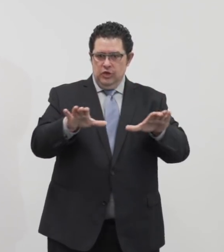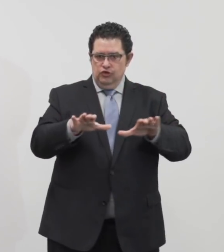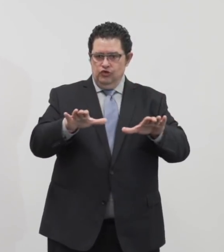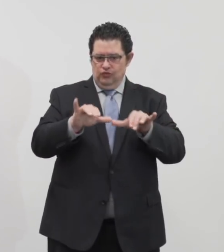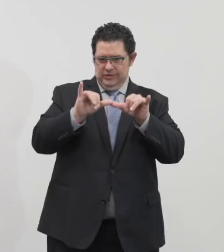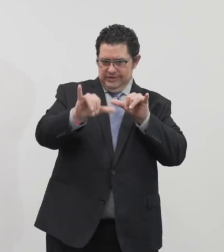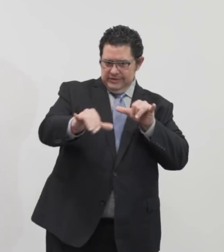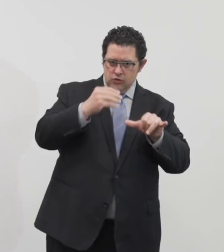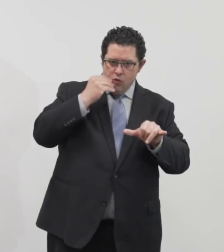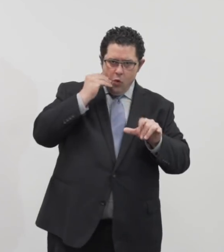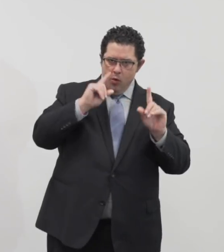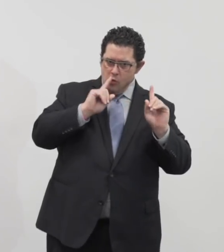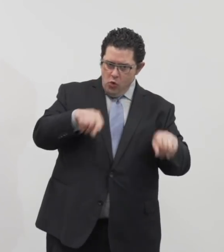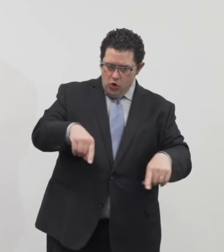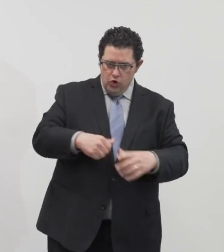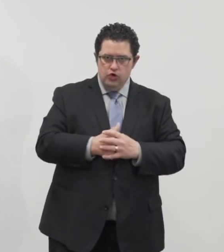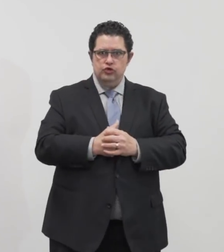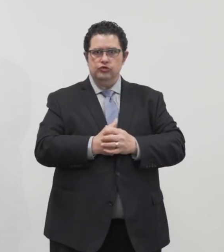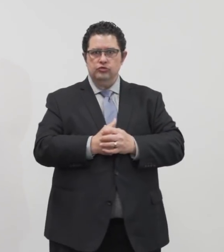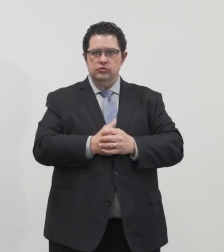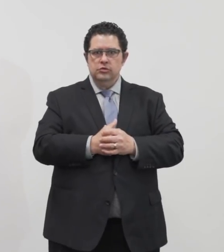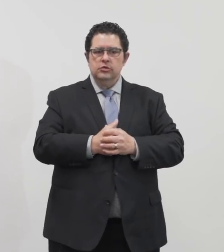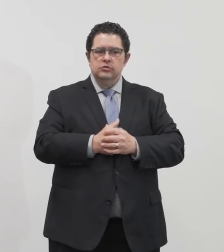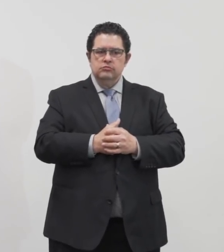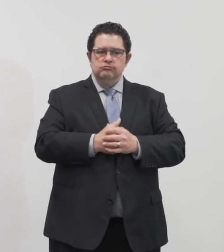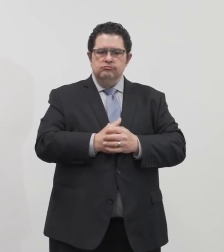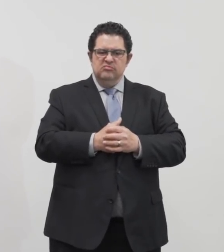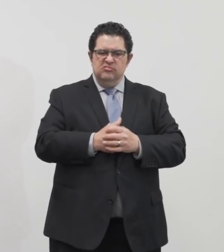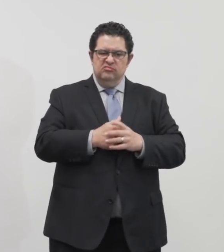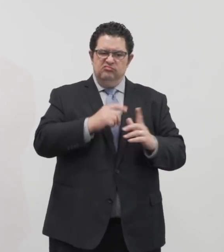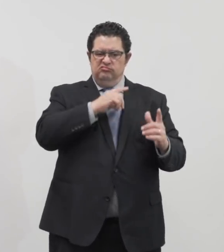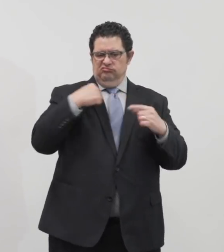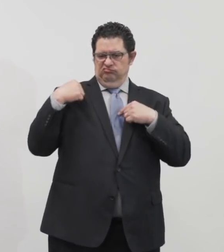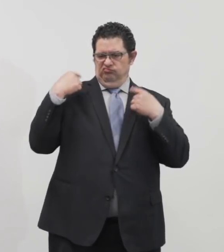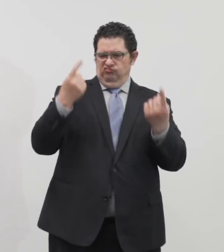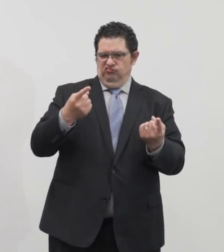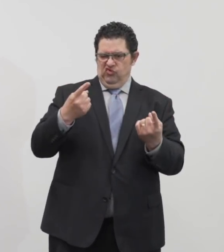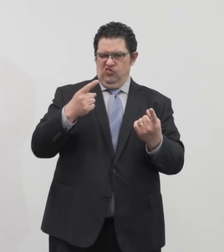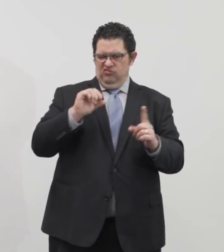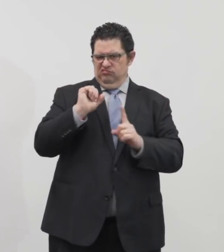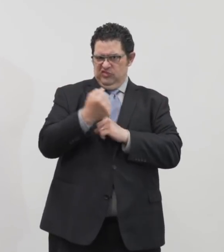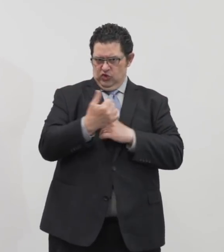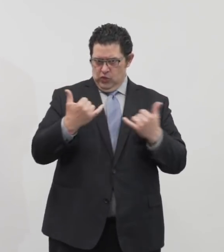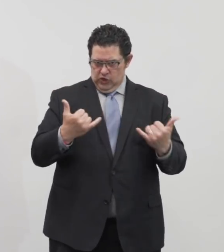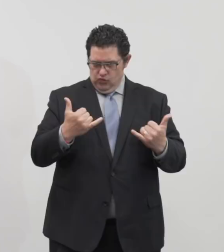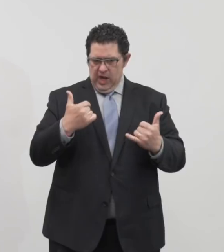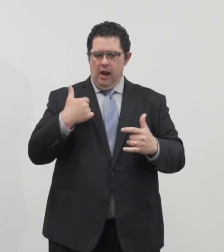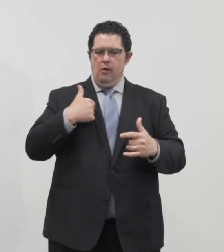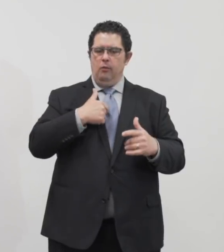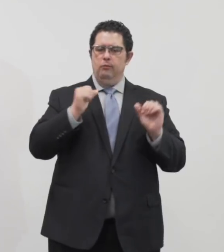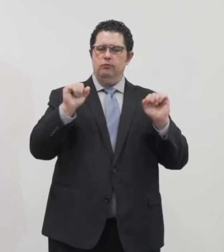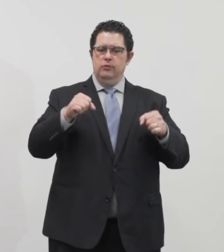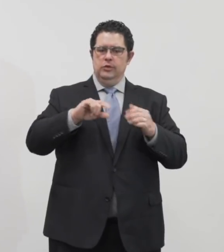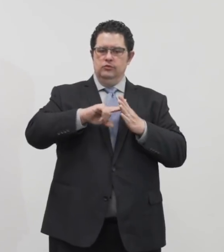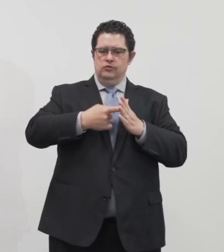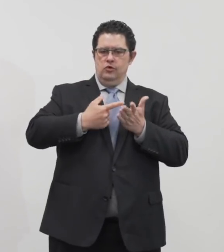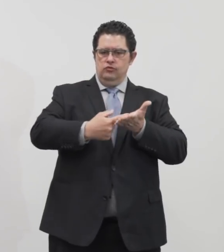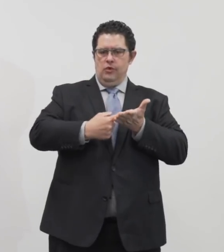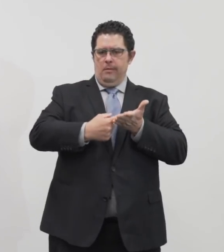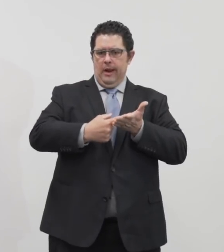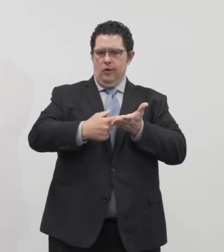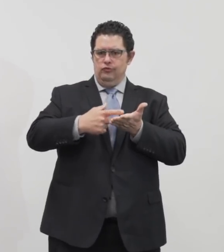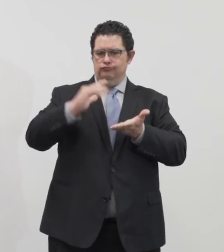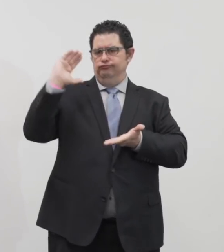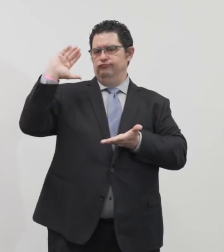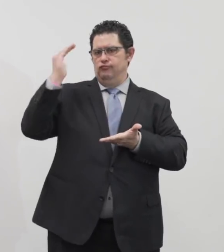and they have brought us to the position we are in today so we can start talking about relaxing those orders. But before we